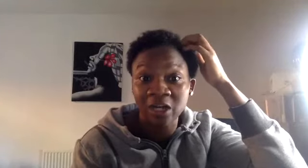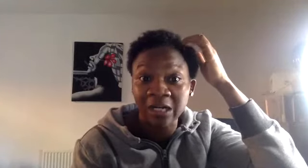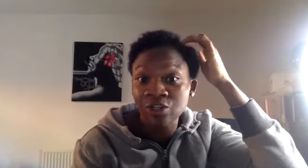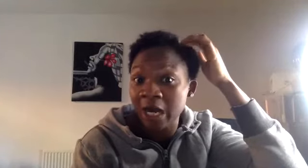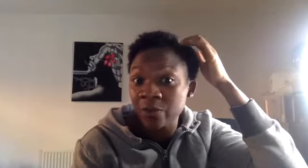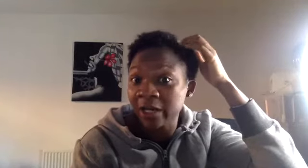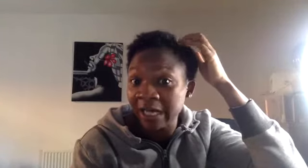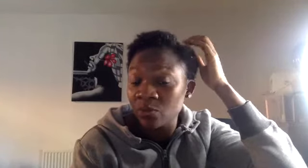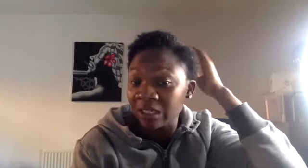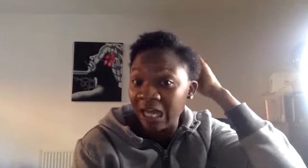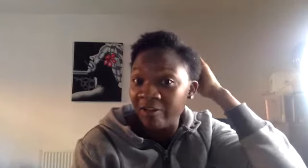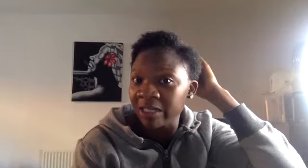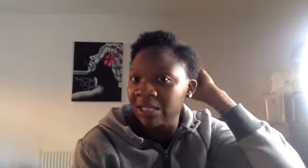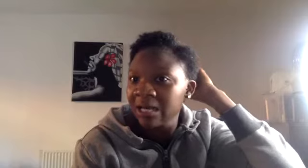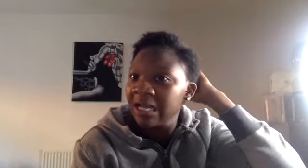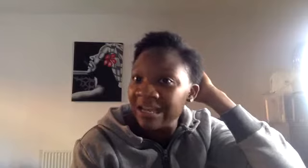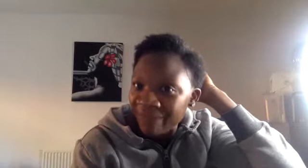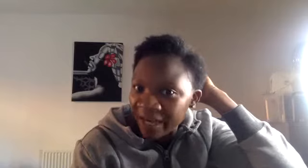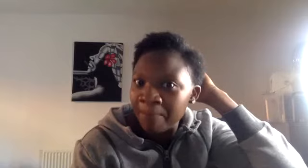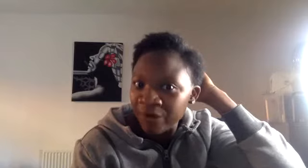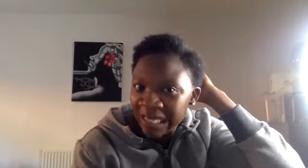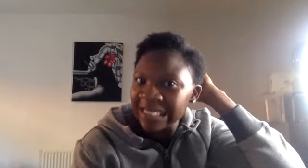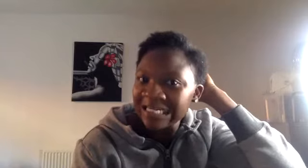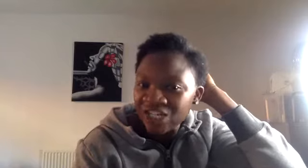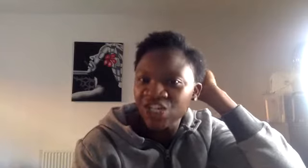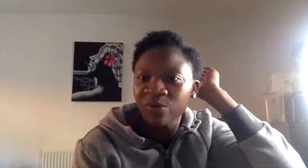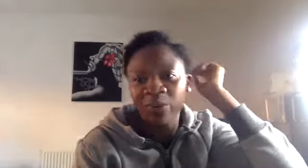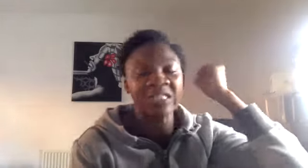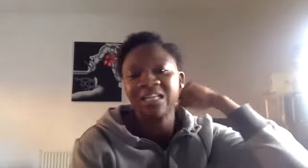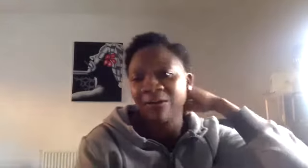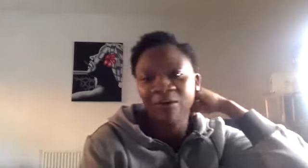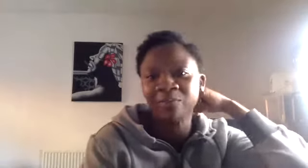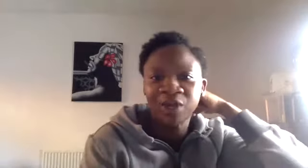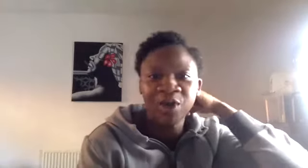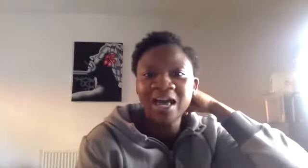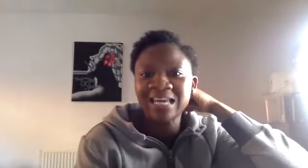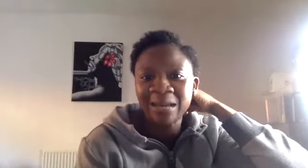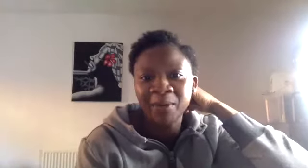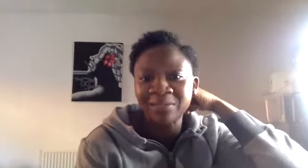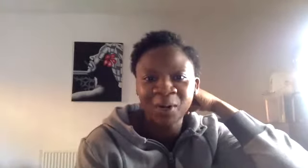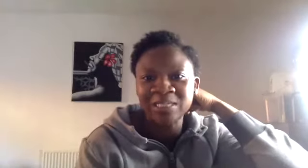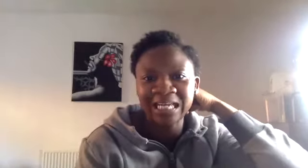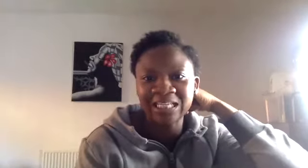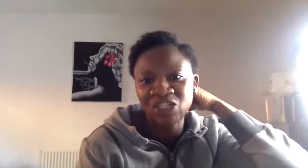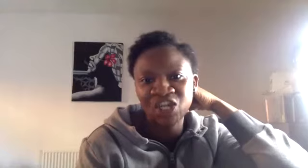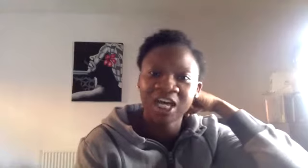and try to get them to understand that it's living, breathing tissue. And when we sing that rhyme, you know, the hip bones connected to the,